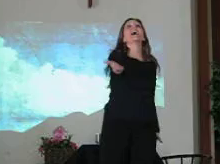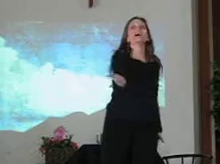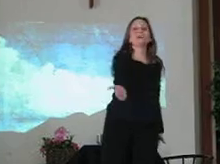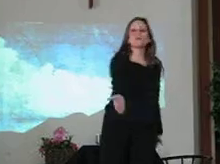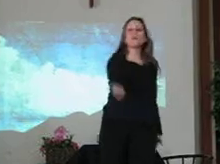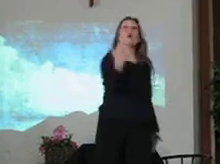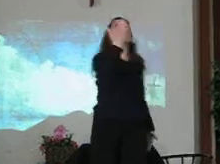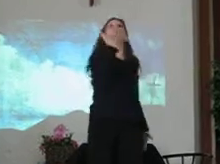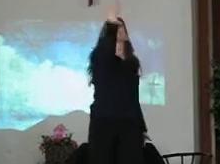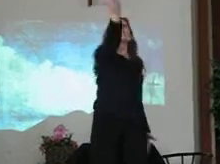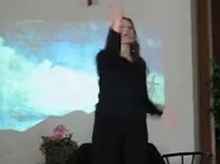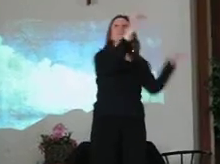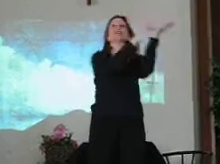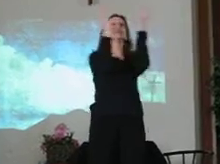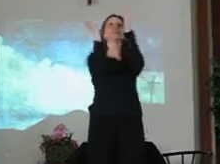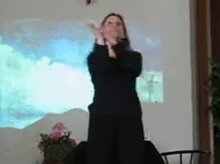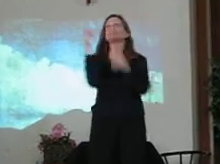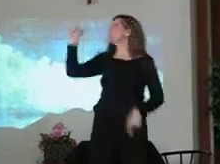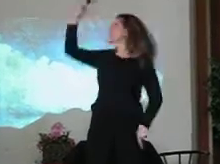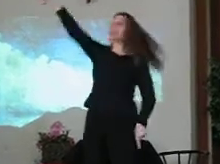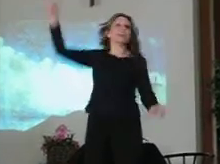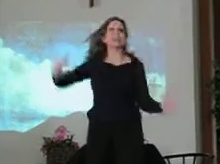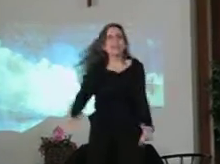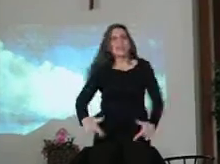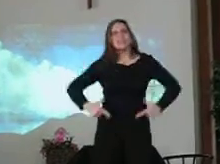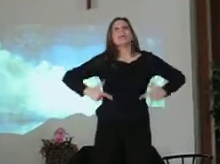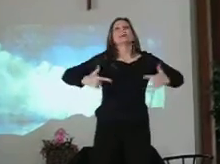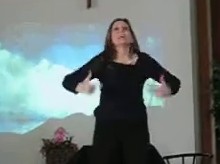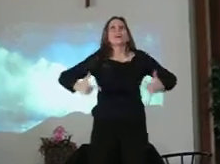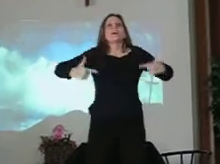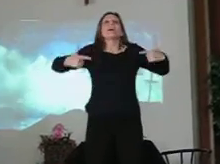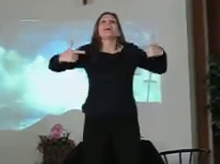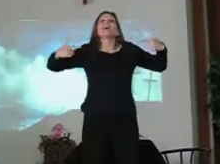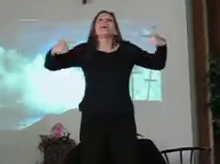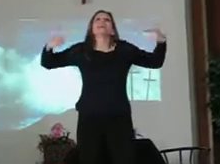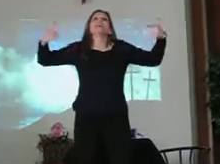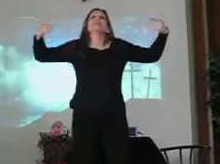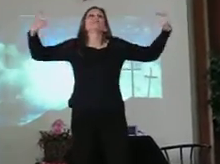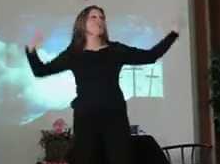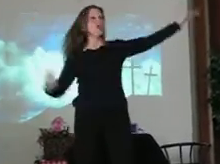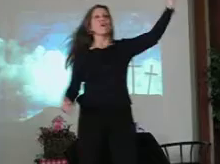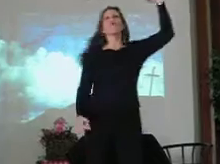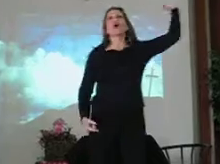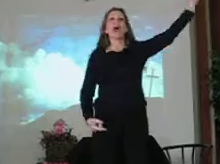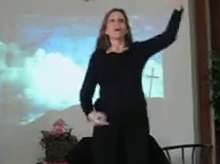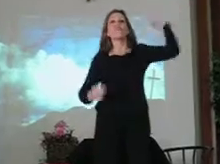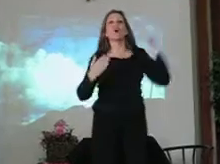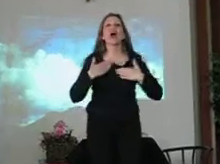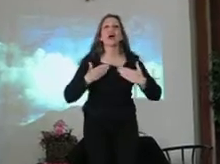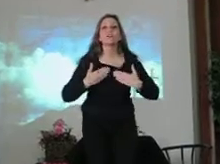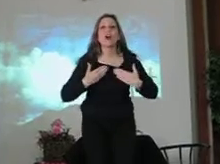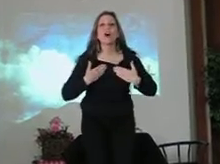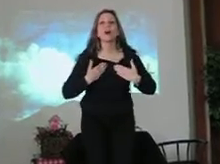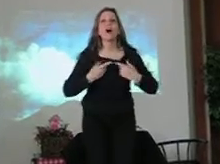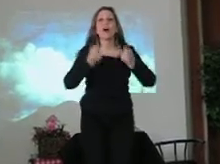Oh, thank you, Jesus. He leads forever. I'm gonna